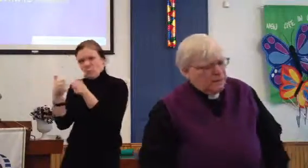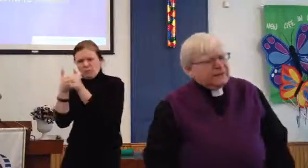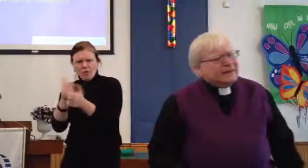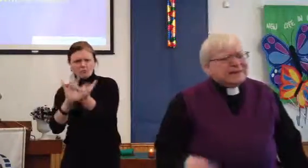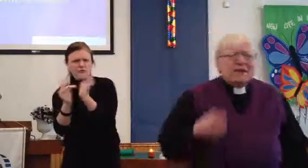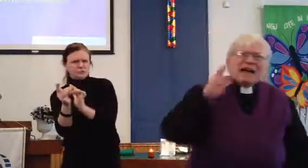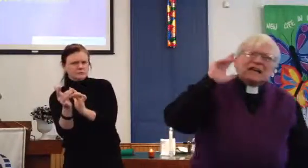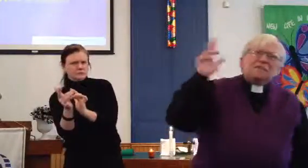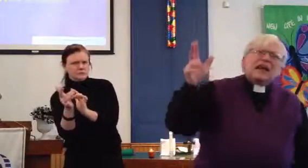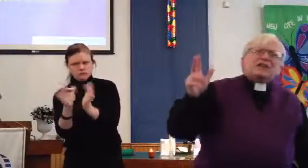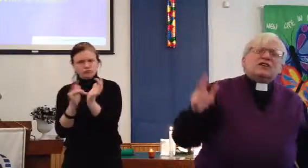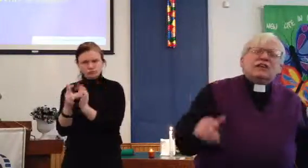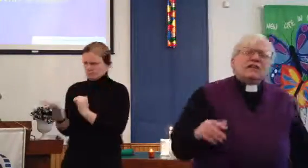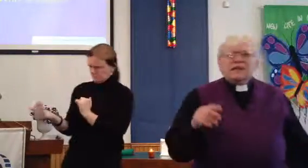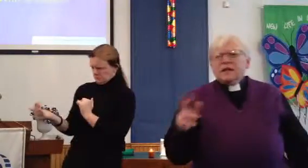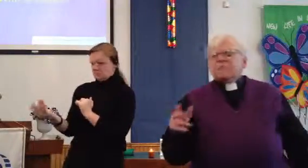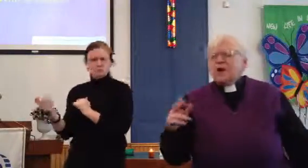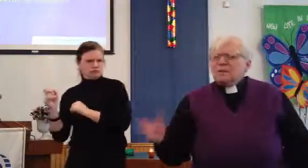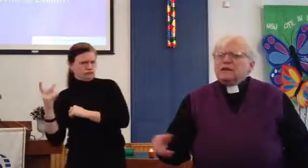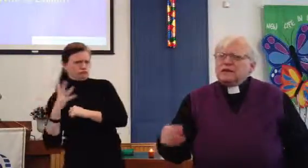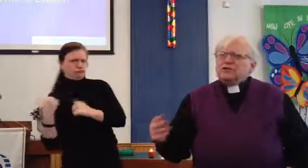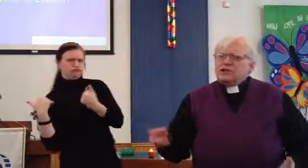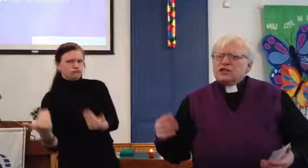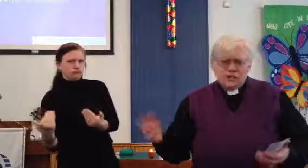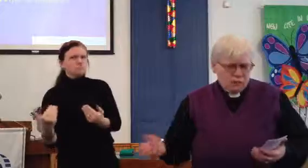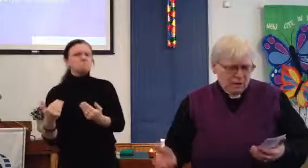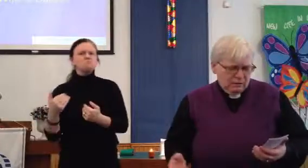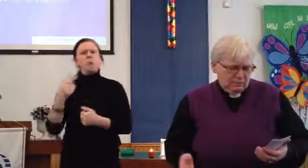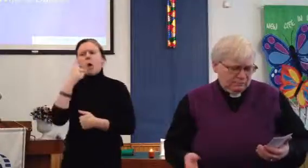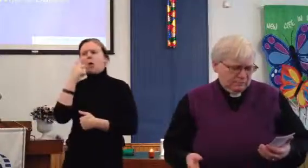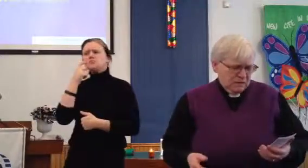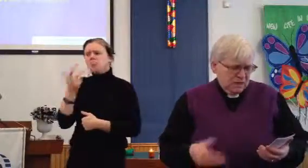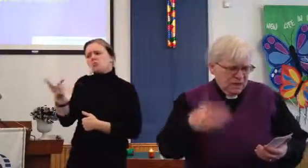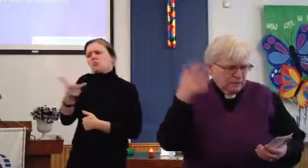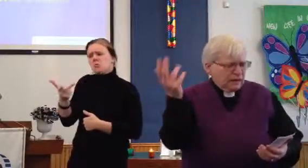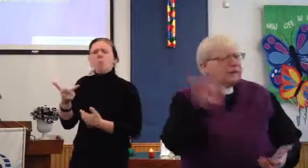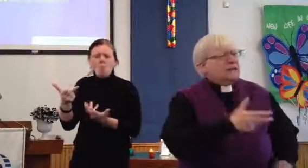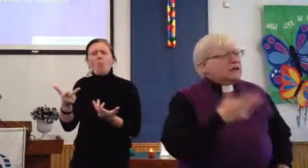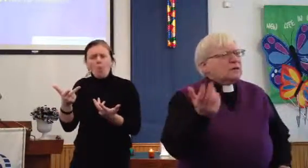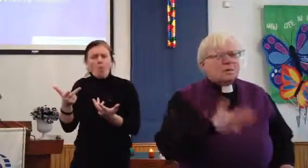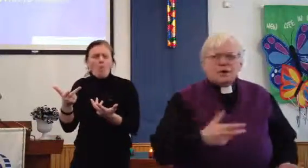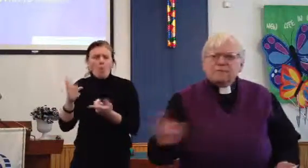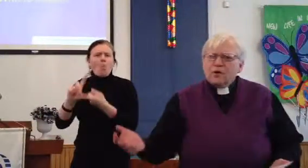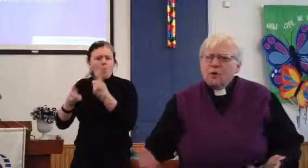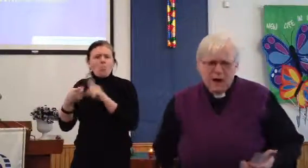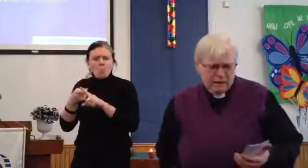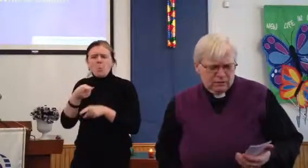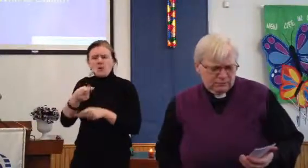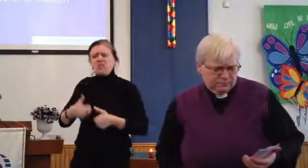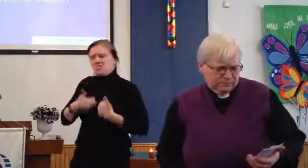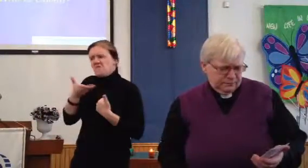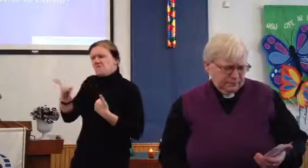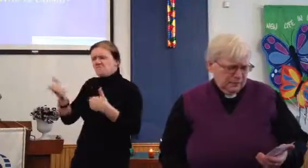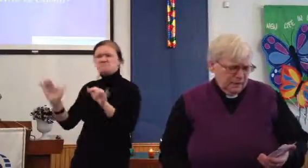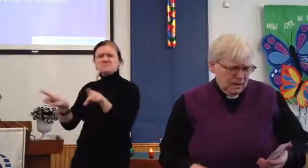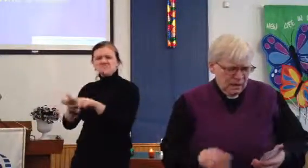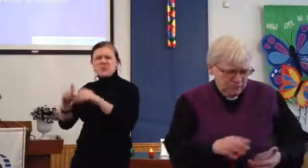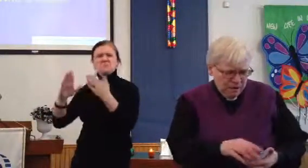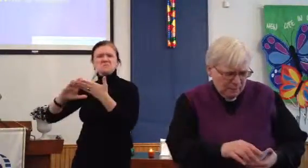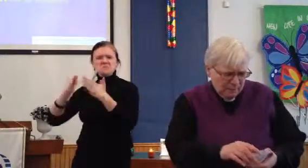Now, I can imagine that they probably knew Jesus well. He'd been living in Capernaum for a while. He probably